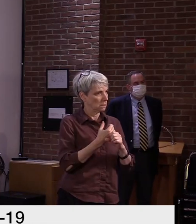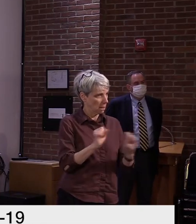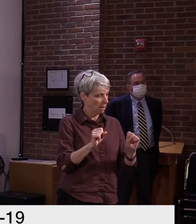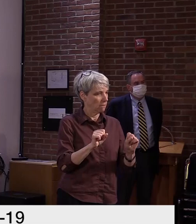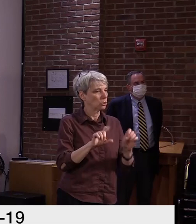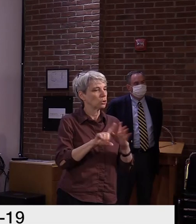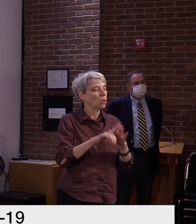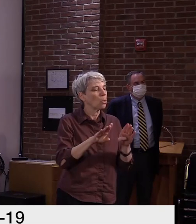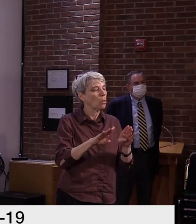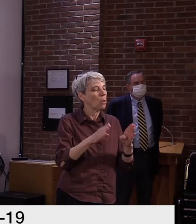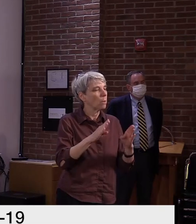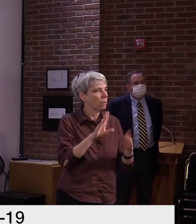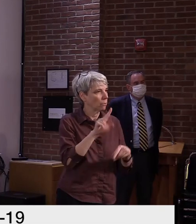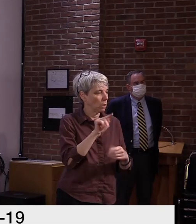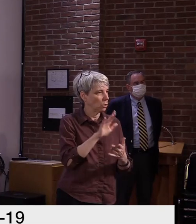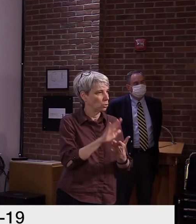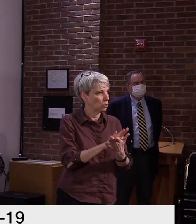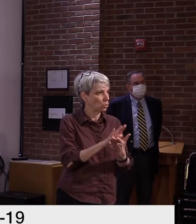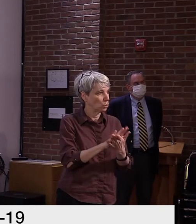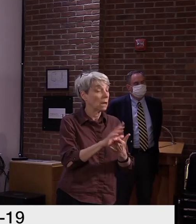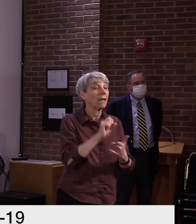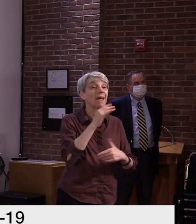reassess our at any point.